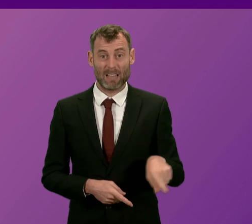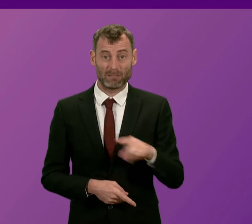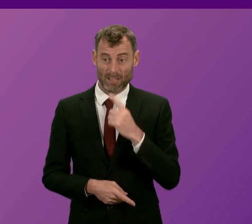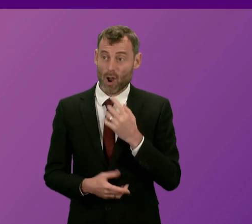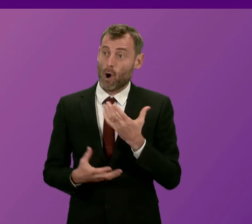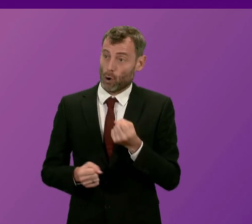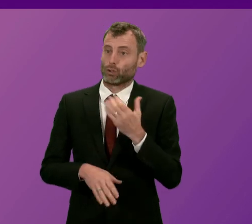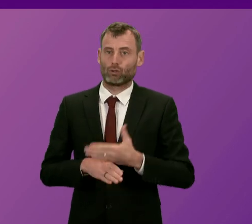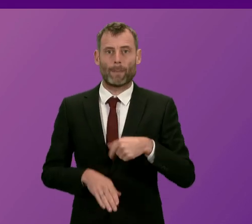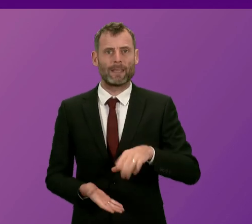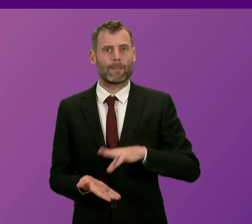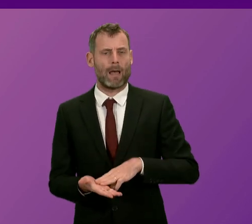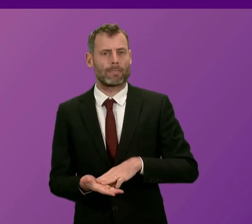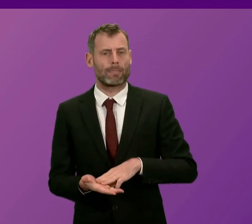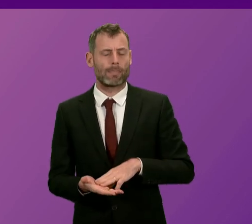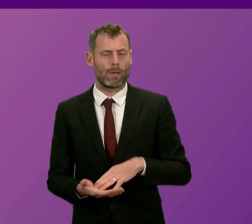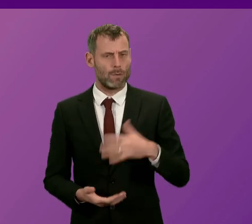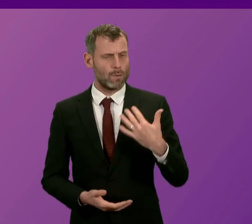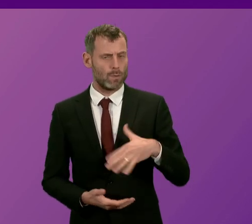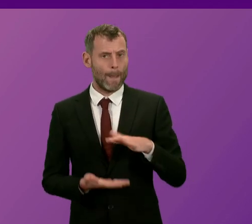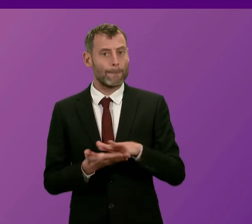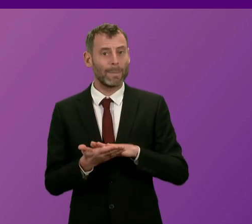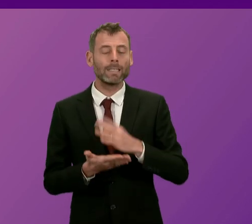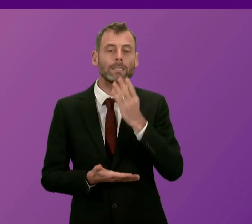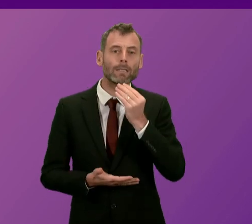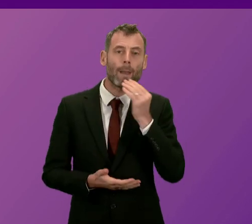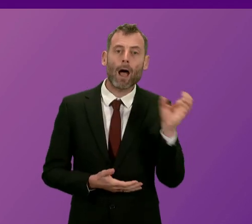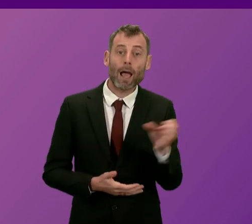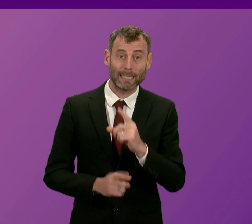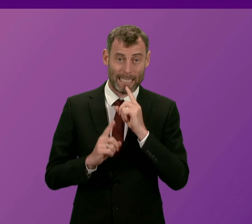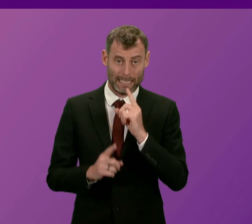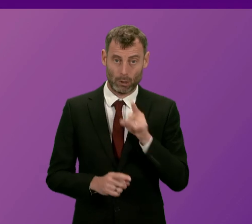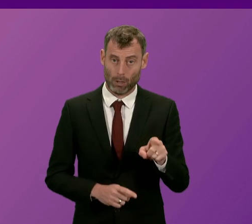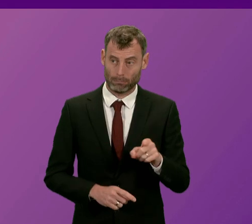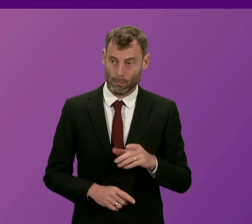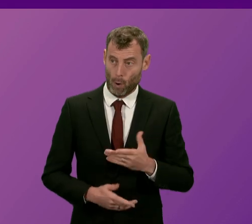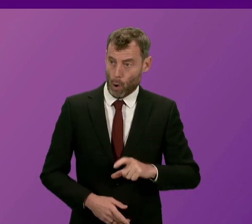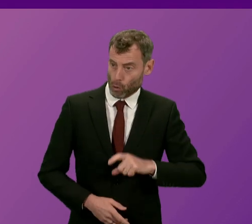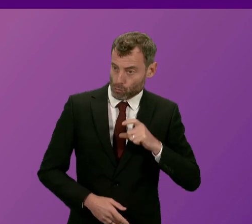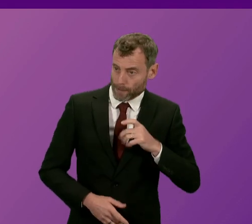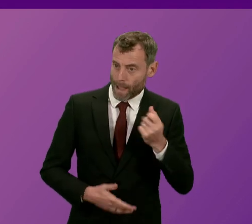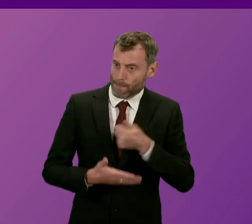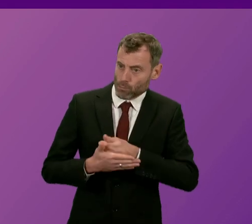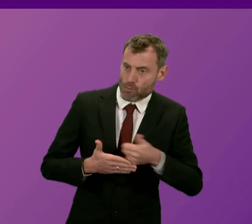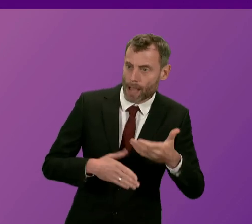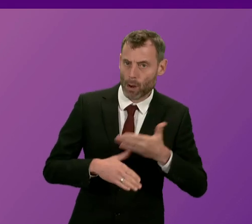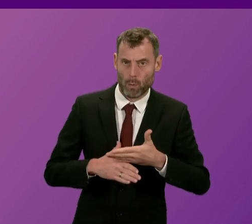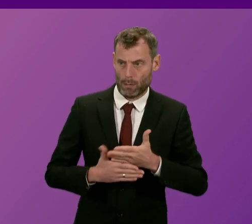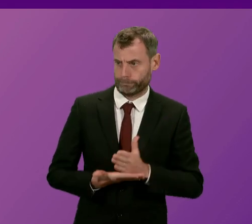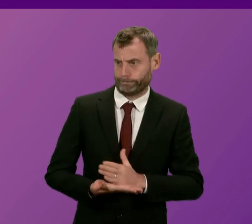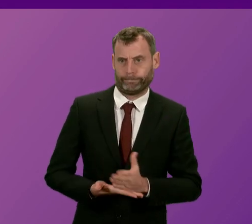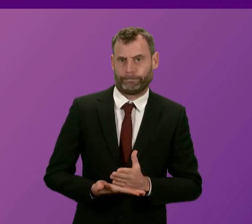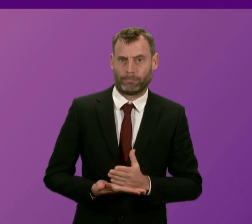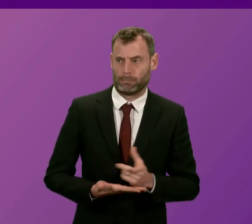paints a picture of job insecurity, negative impact on pupil experience, financial uncertainty and little encouragement for those